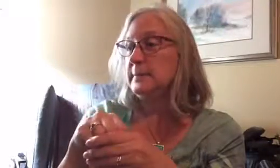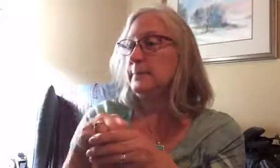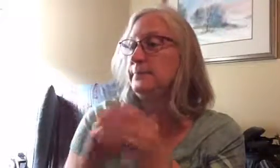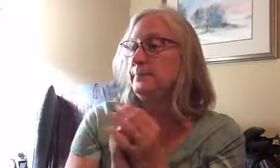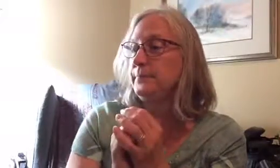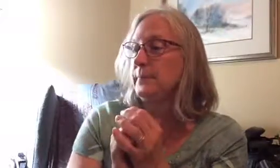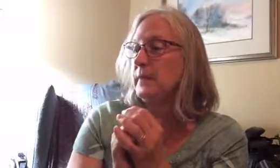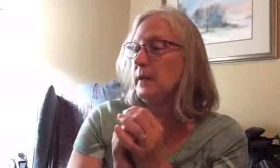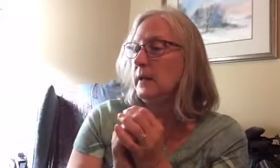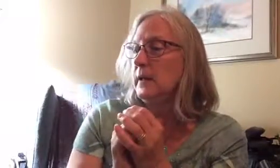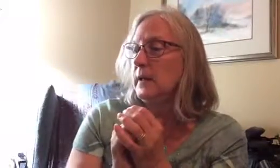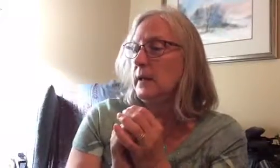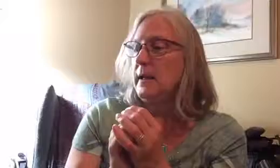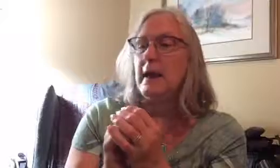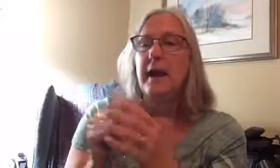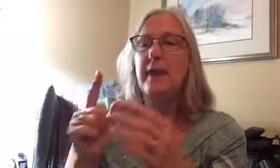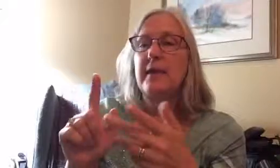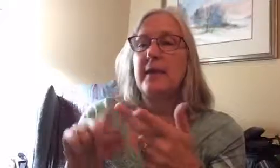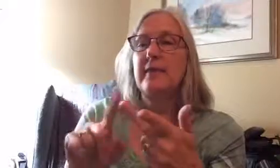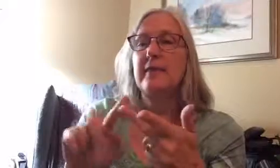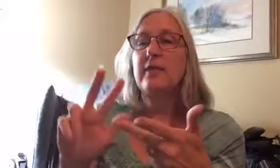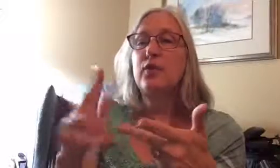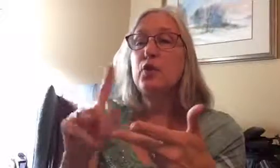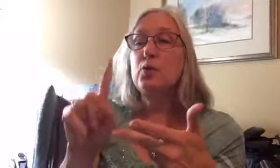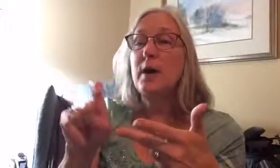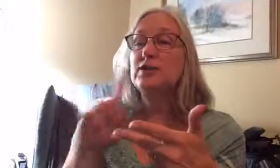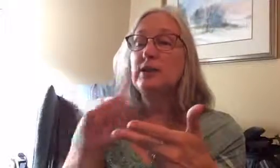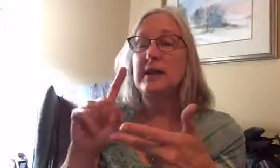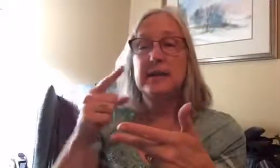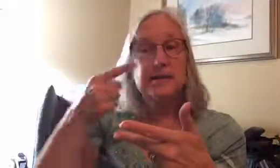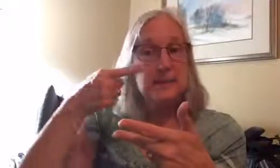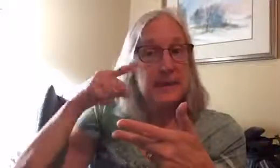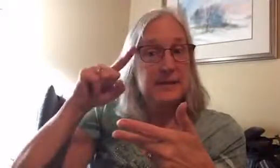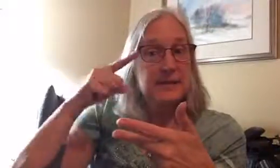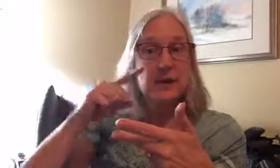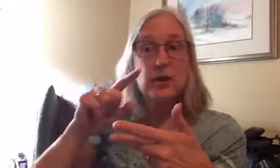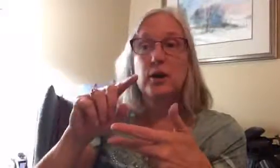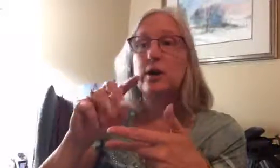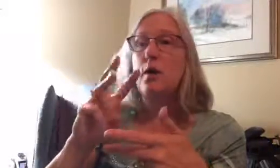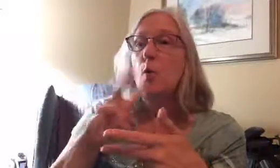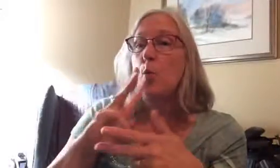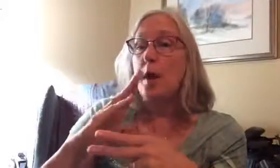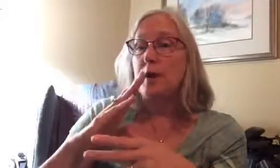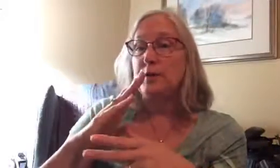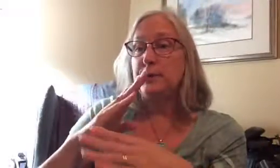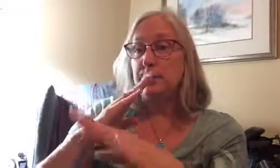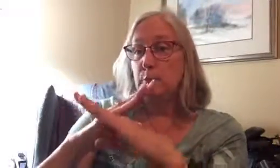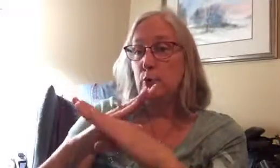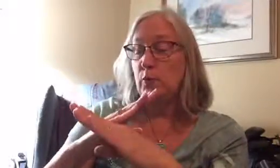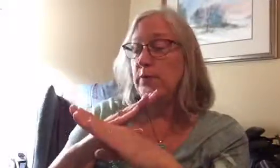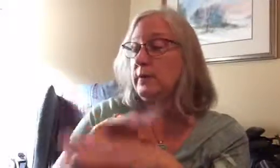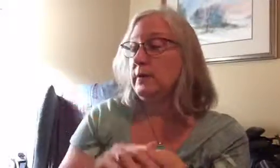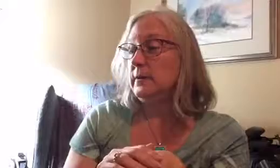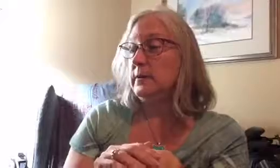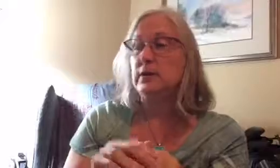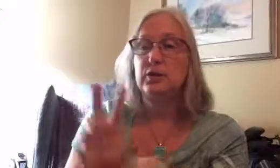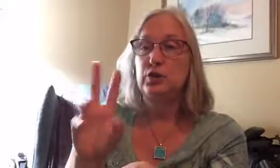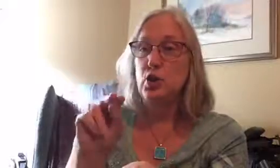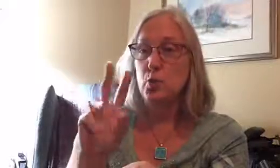it and then the third question is the mascara waterproof no